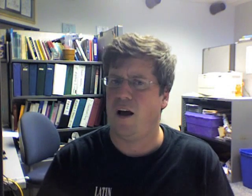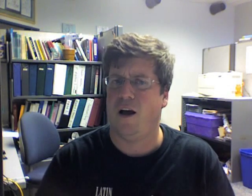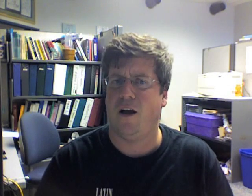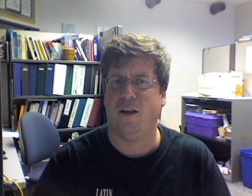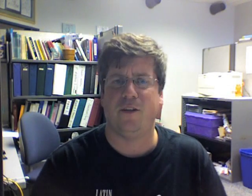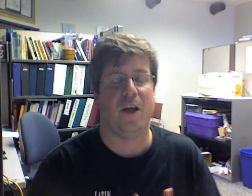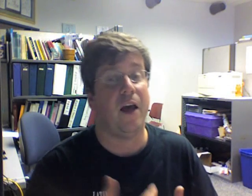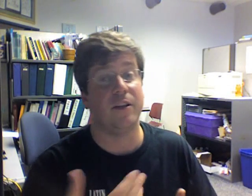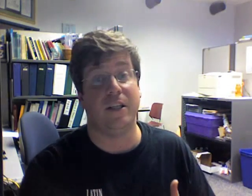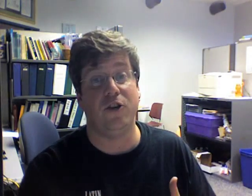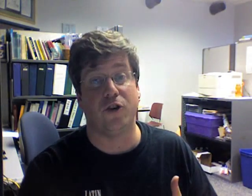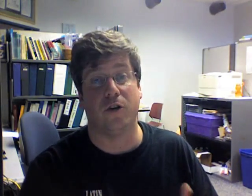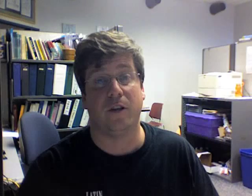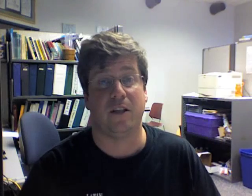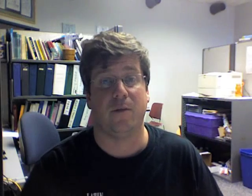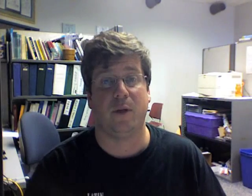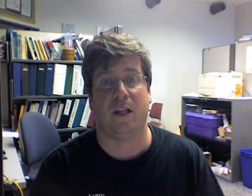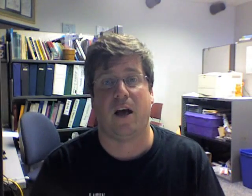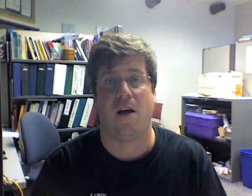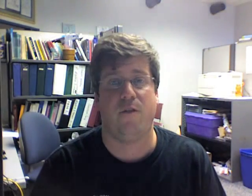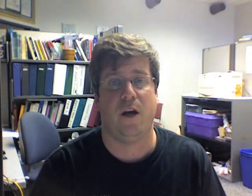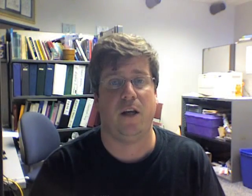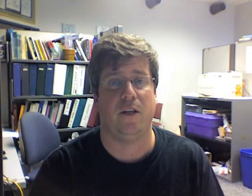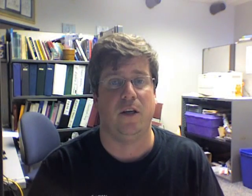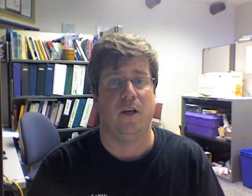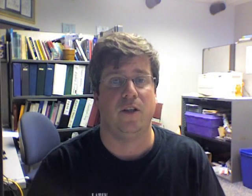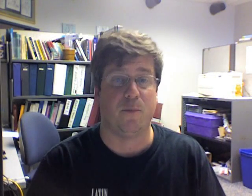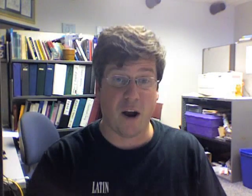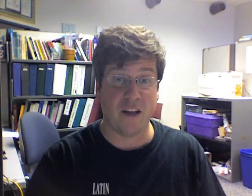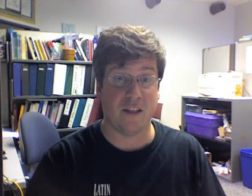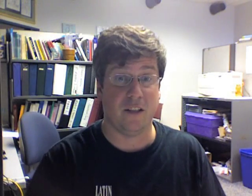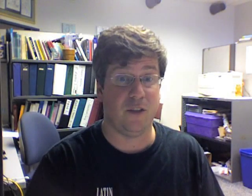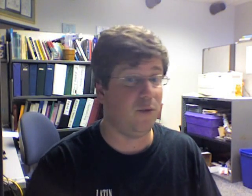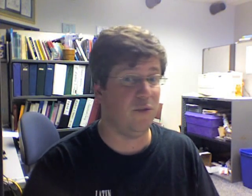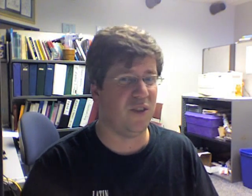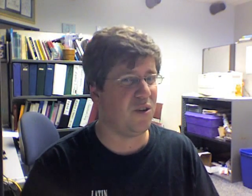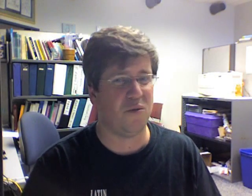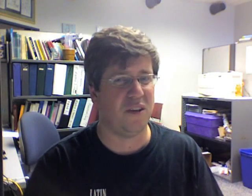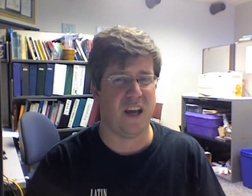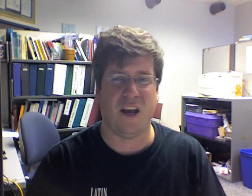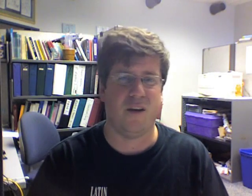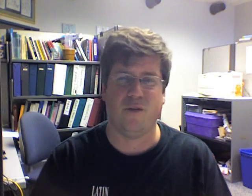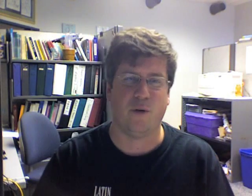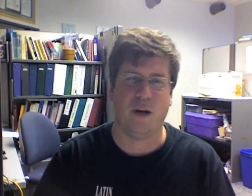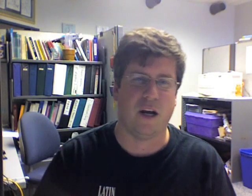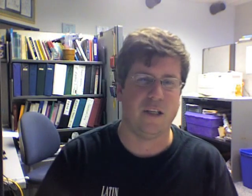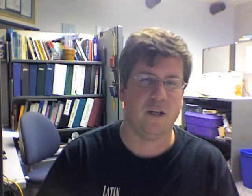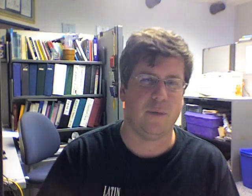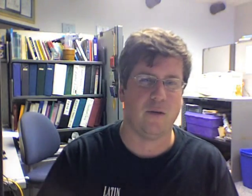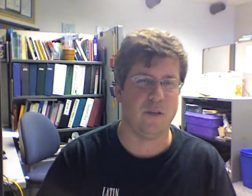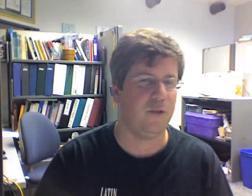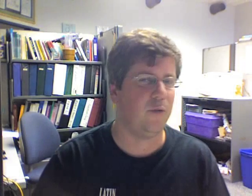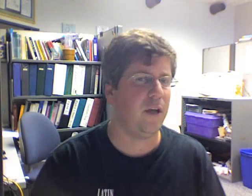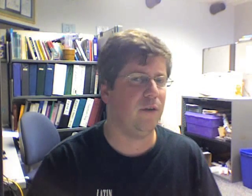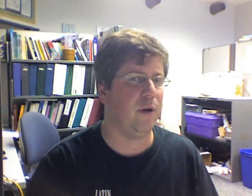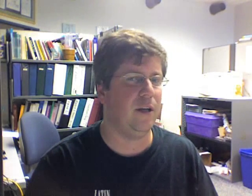uh, that's, as a teacher, that's something that I find, surprisingly, students don't have a great idea about and don't have a great